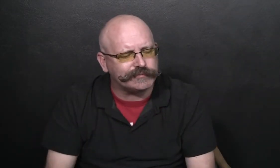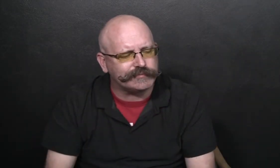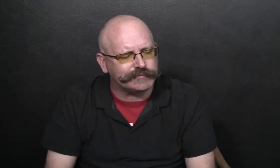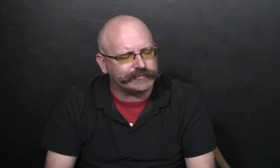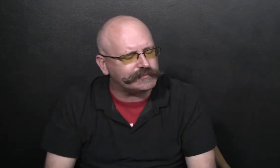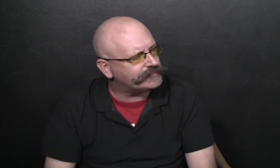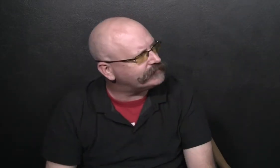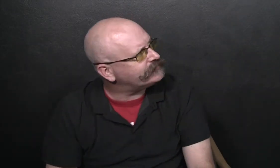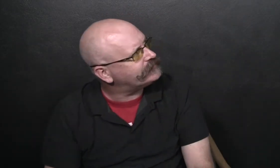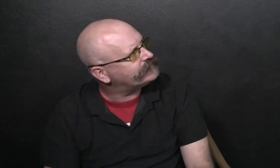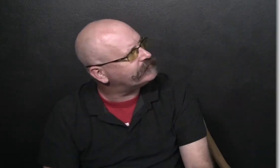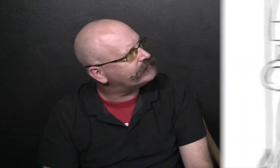who went to the store.